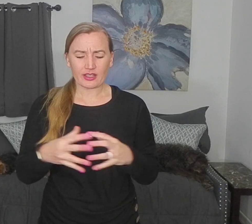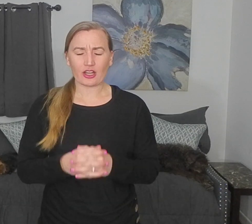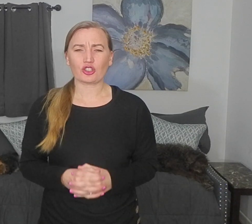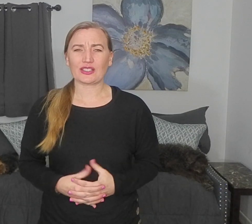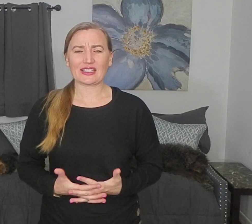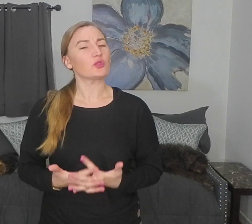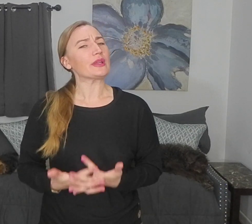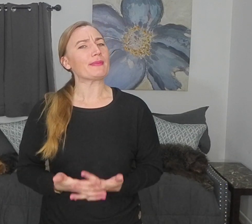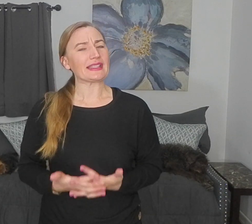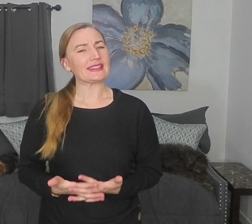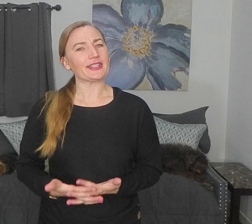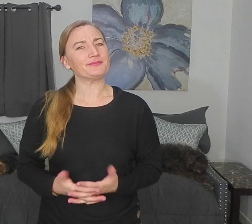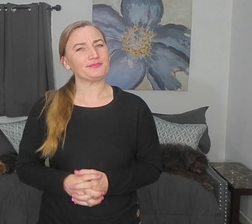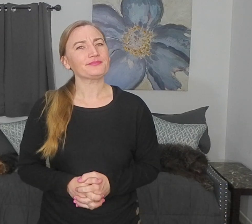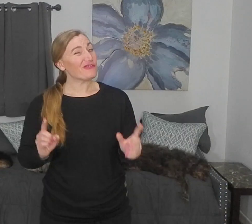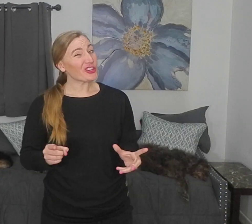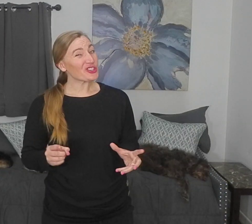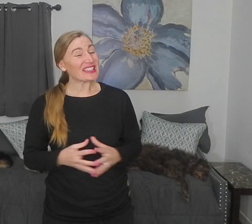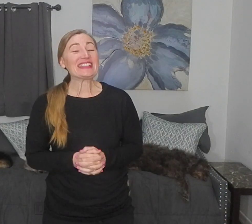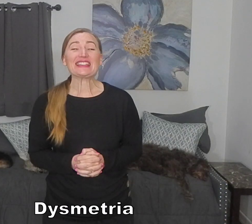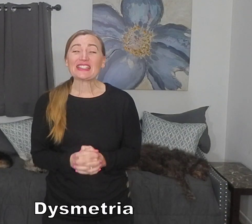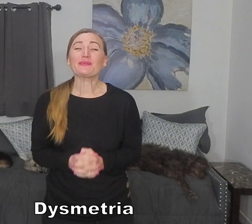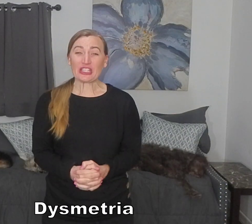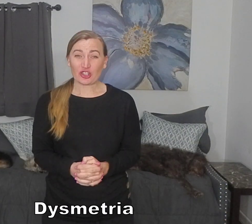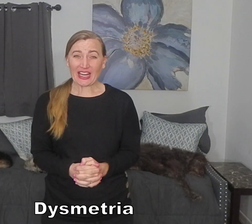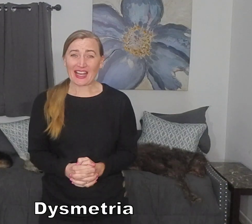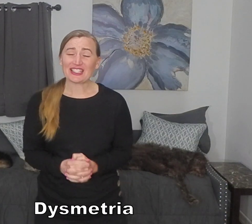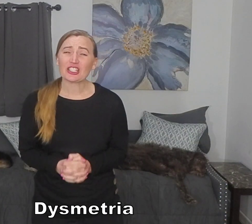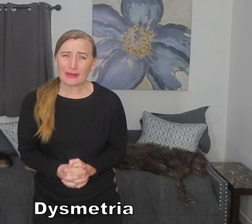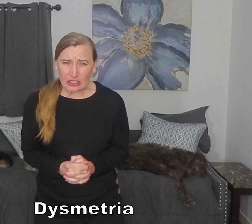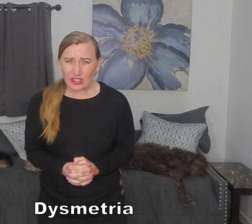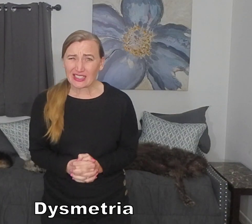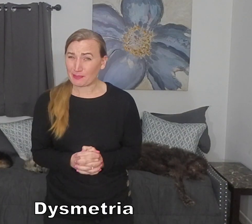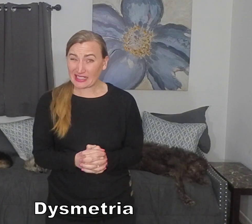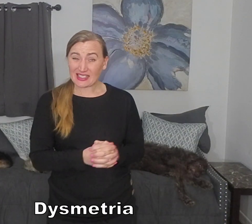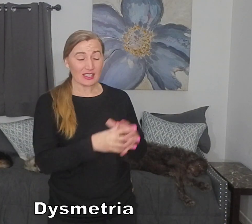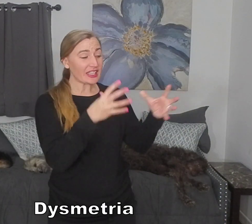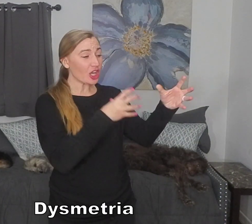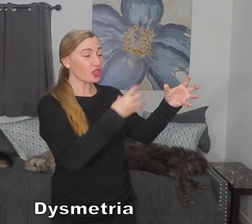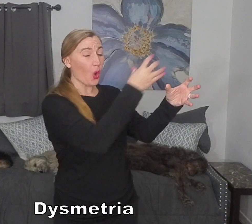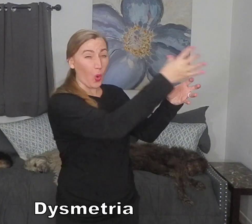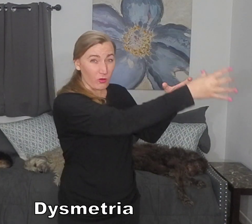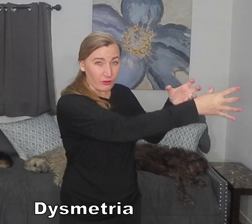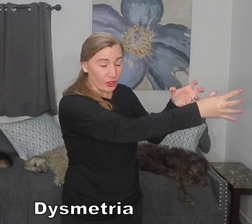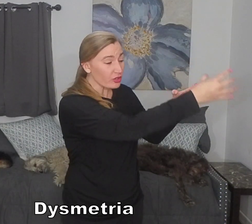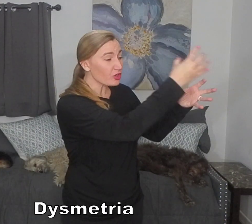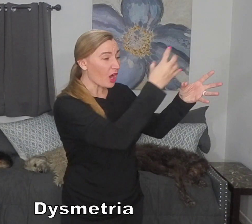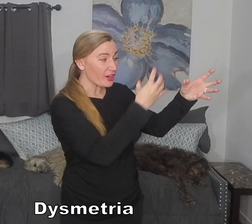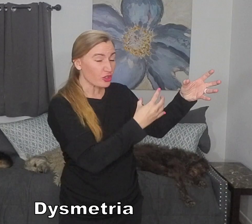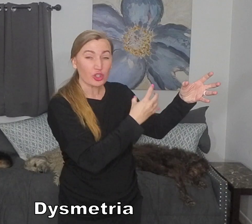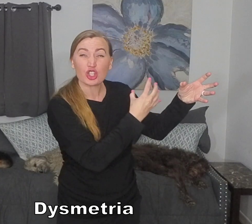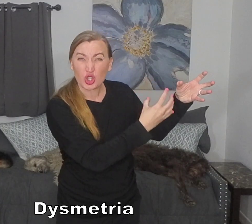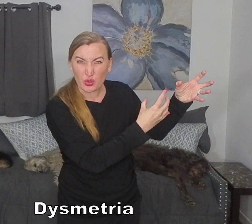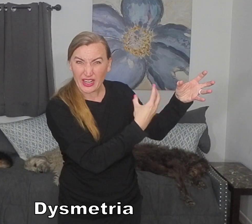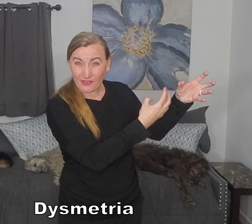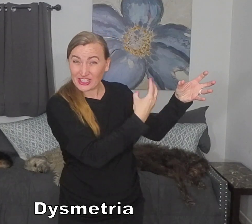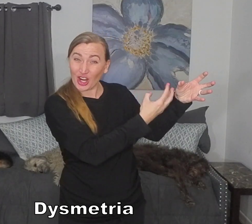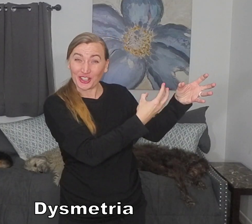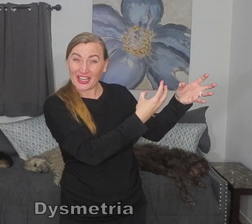characteristics we might see. First, dysmetria. Dysmetria is basically an over or under shooting of a target.